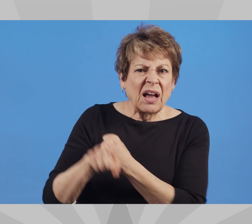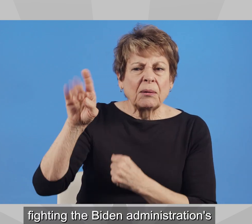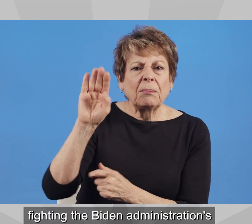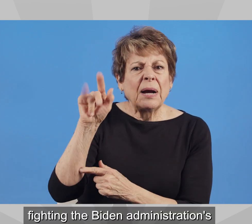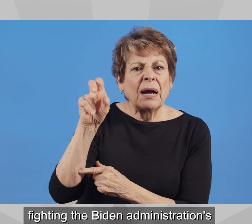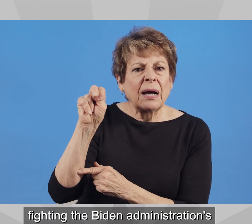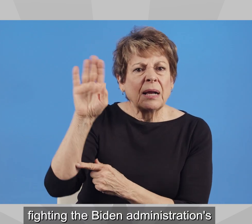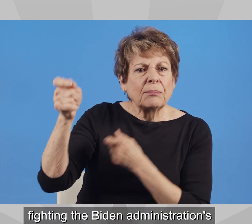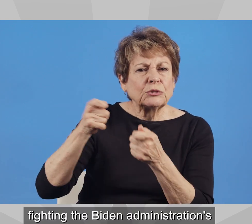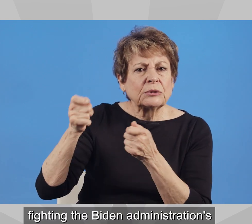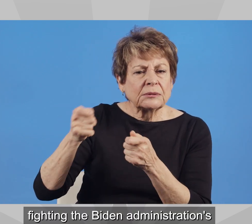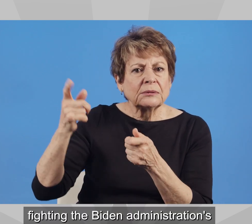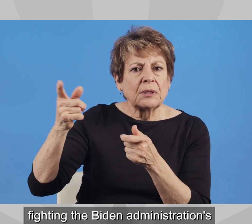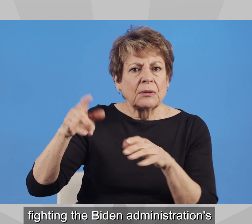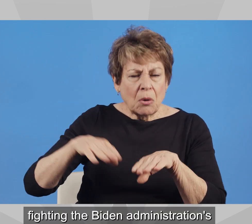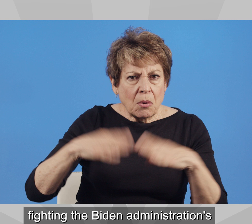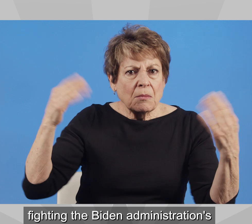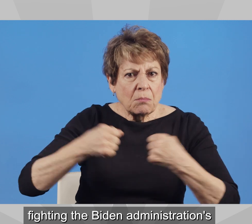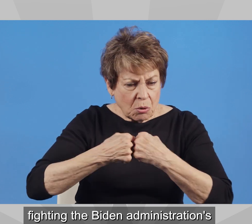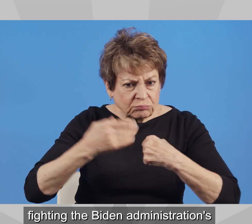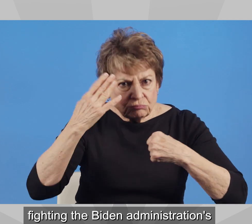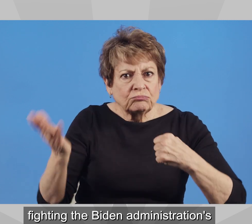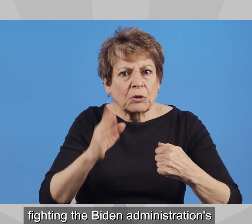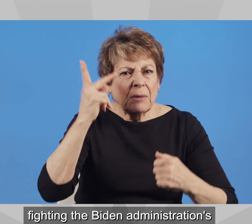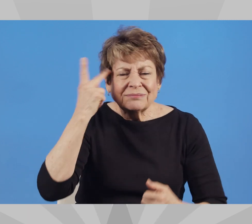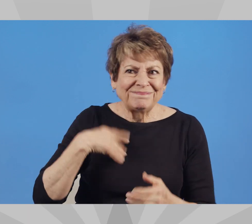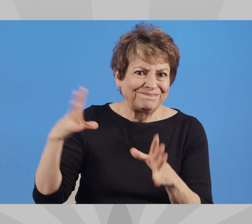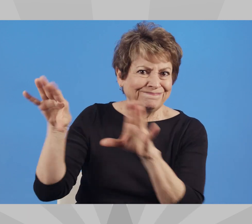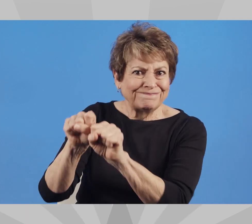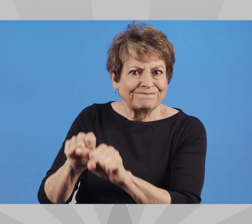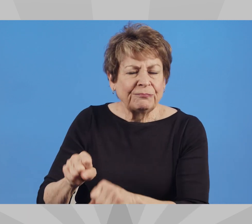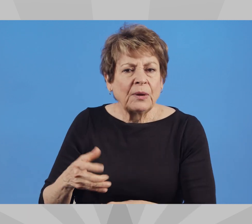fighting the Biden administration's open-border politics,